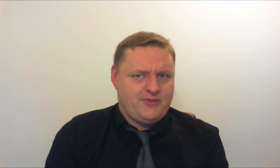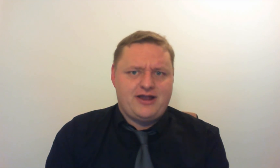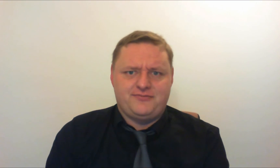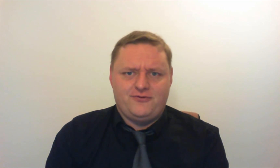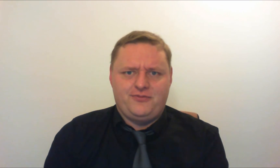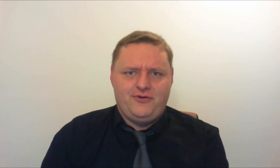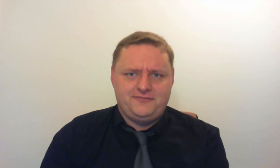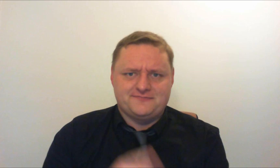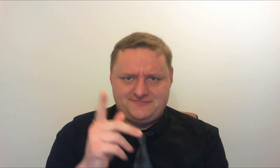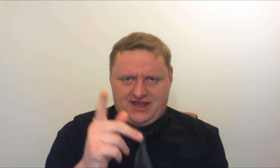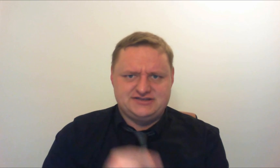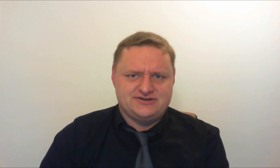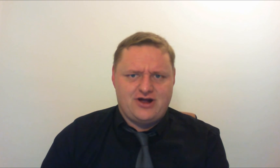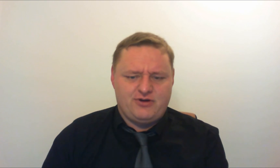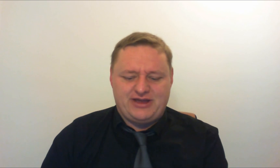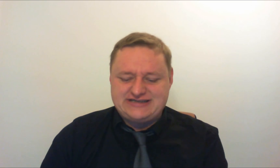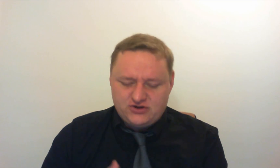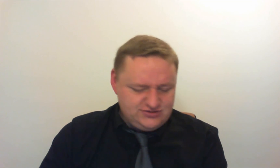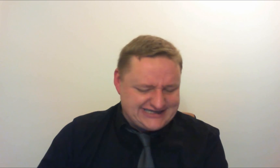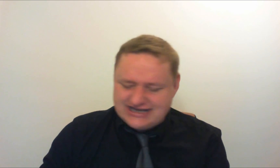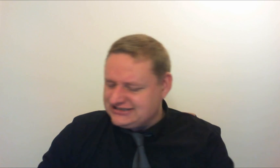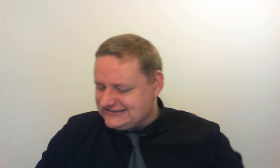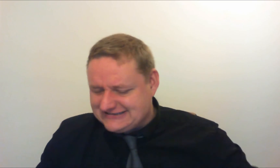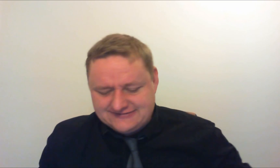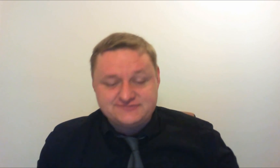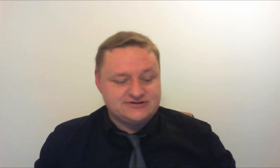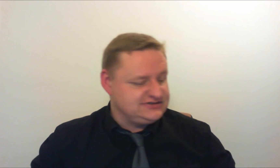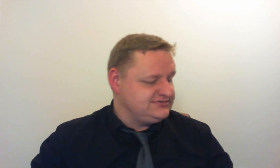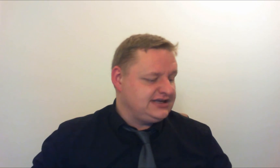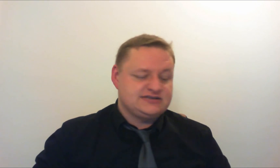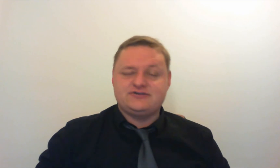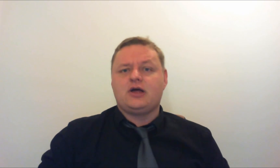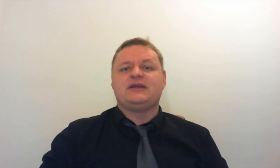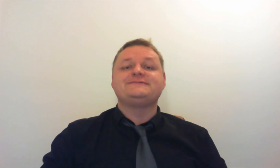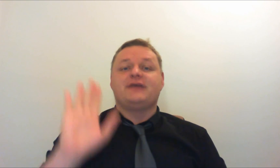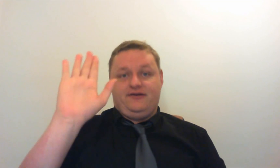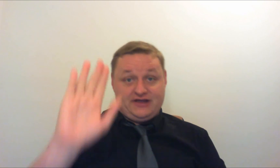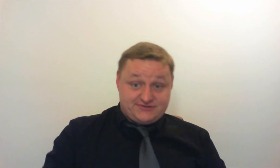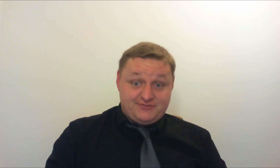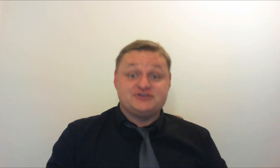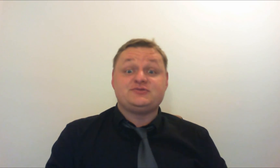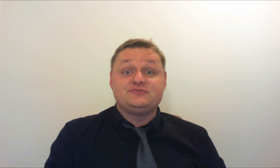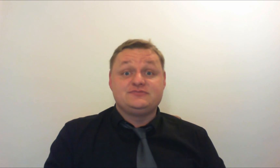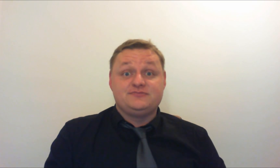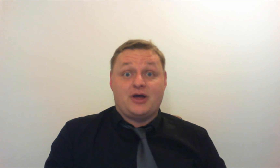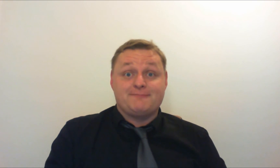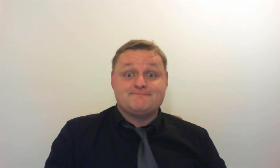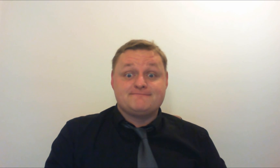much for watching I'm Adam Paul Morgan and Terrarabit I always catch that song when I'm doing the Terrarabit thanks very much